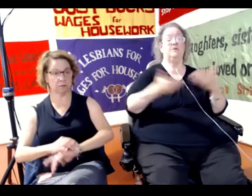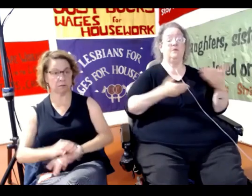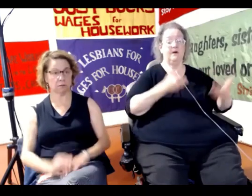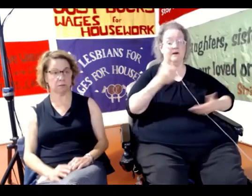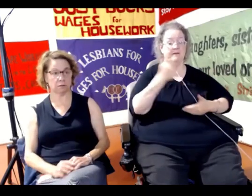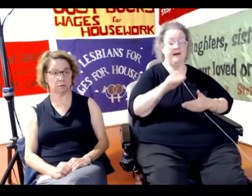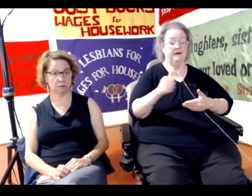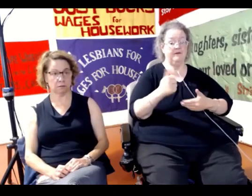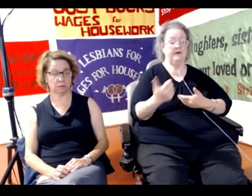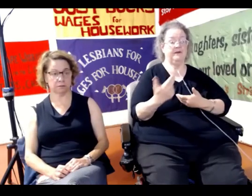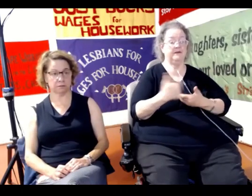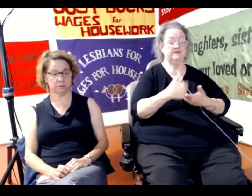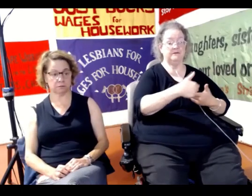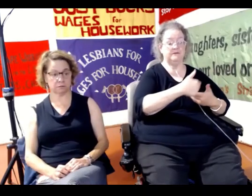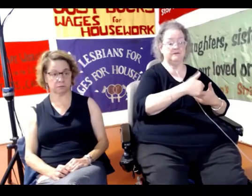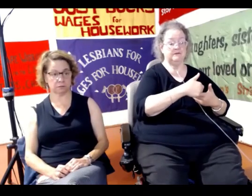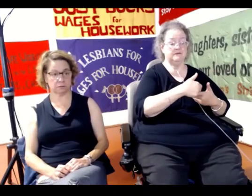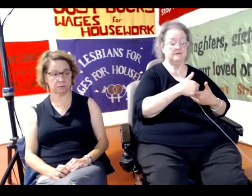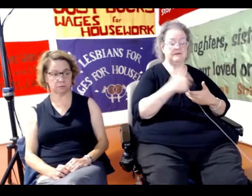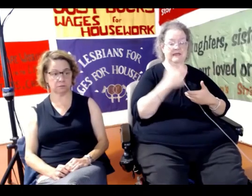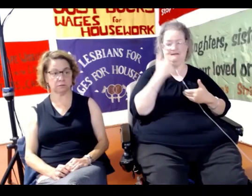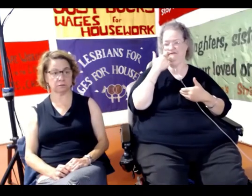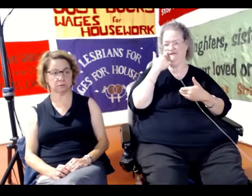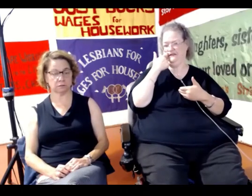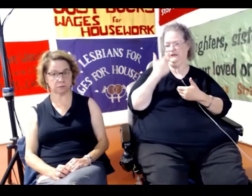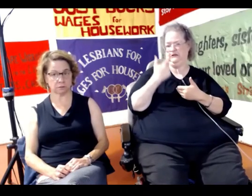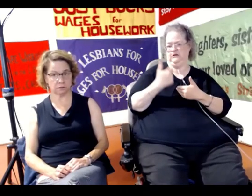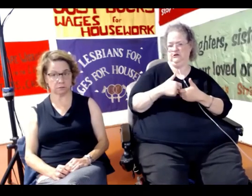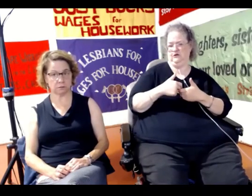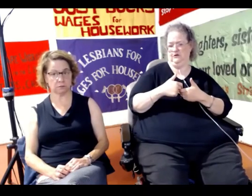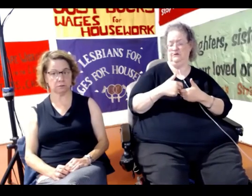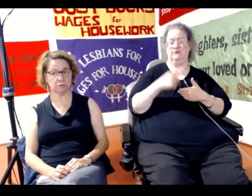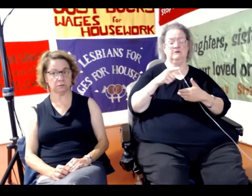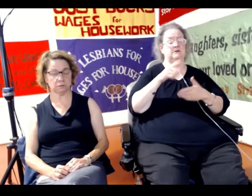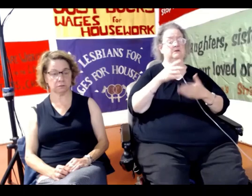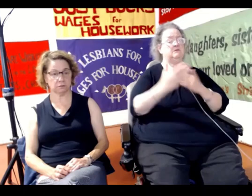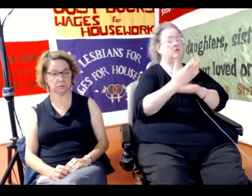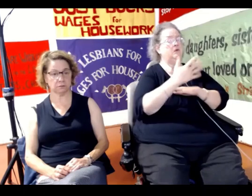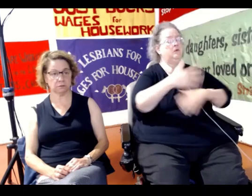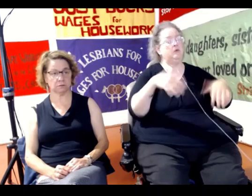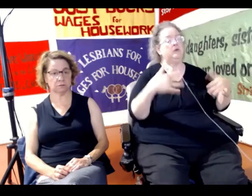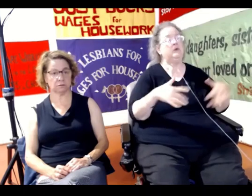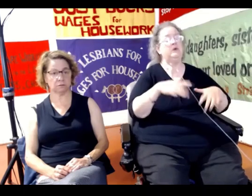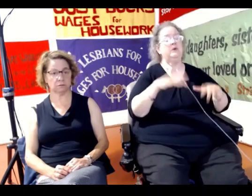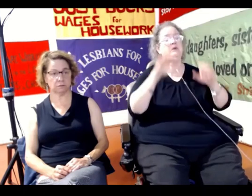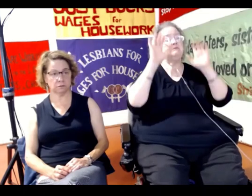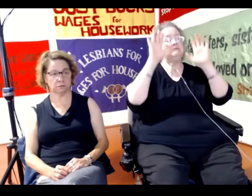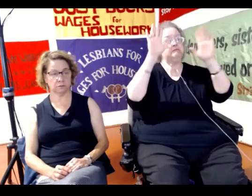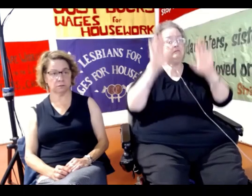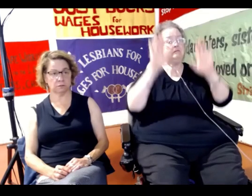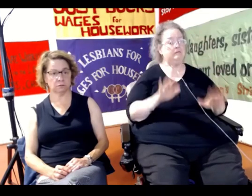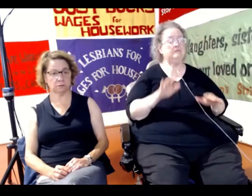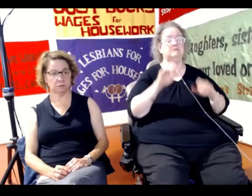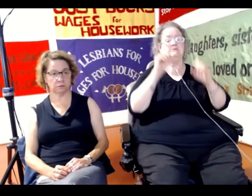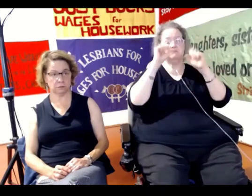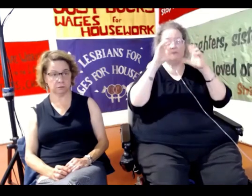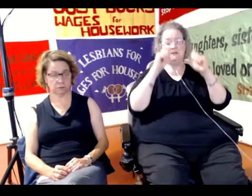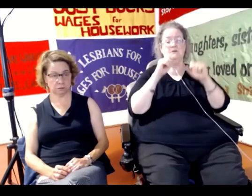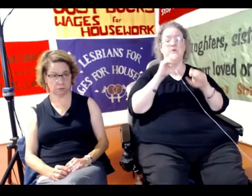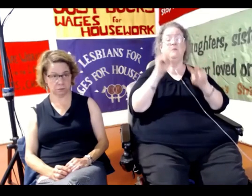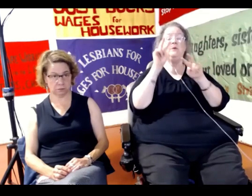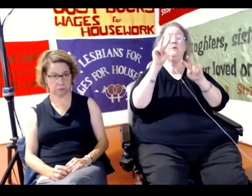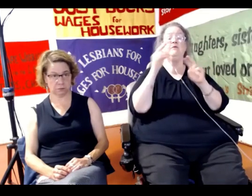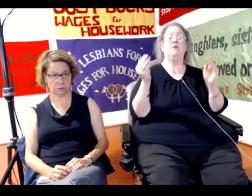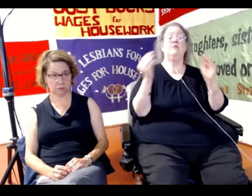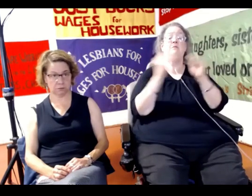joined us just after the morning, and it was fantastic, and we look forward to more along the same lines of